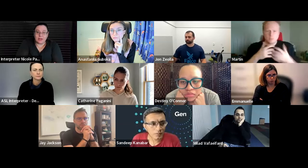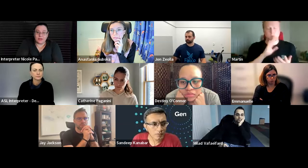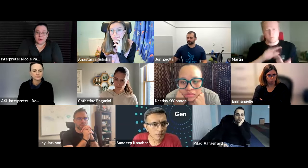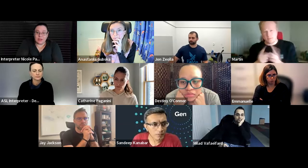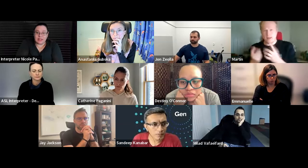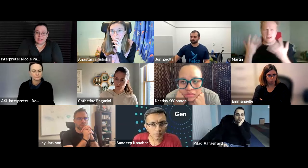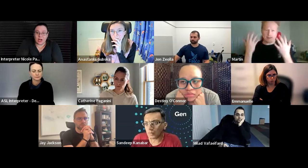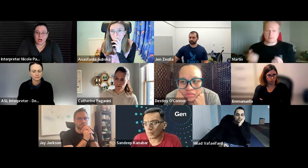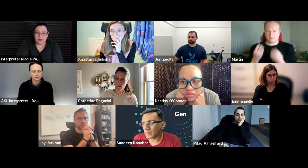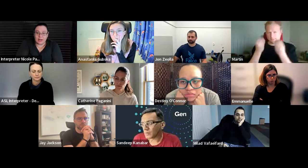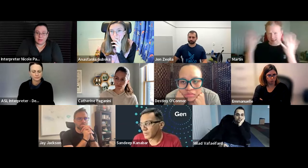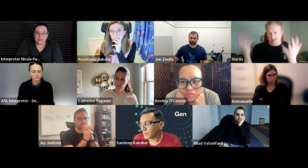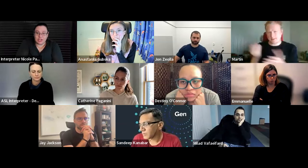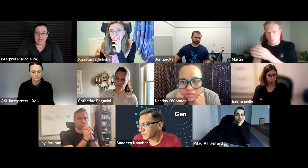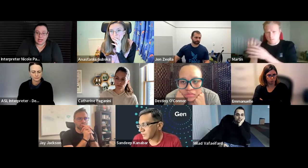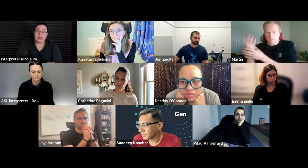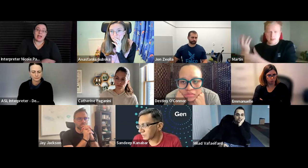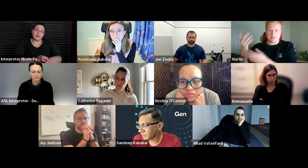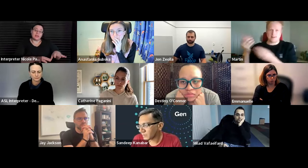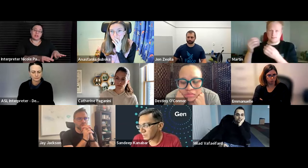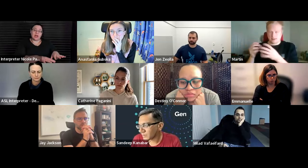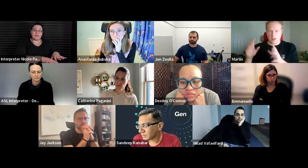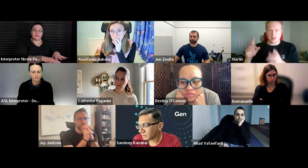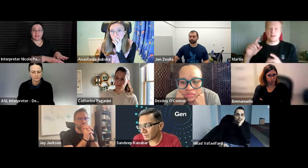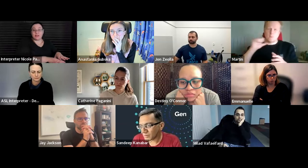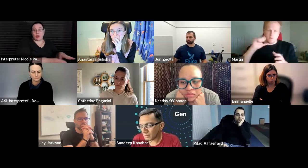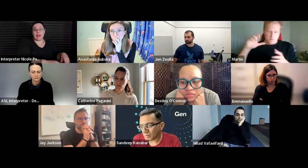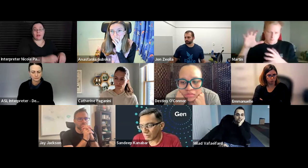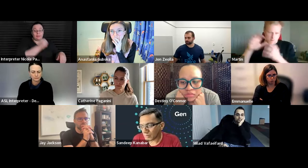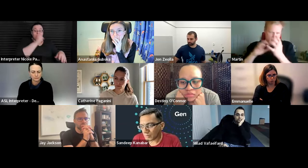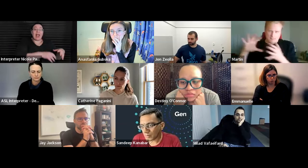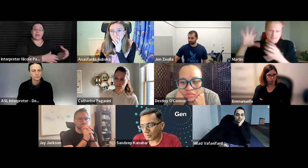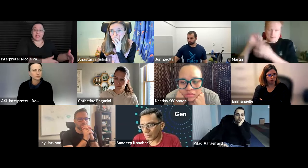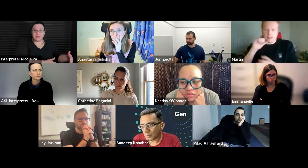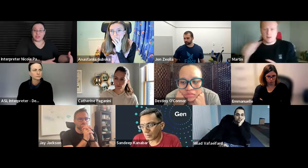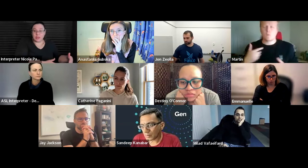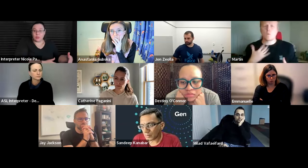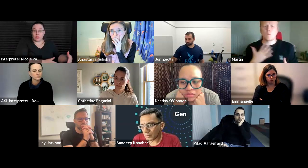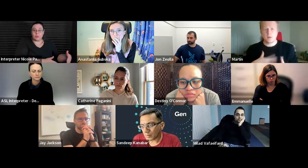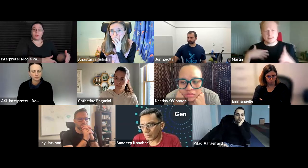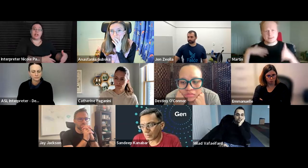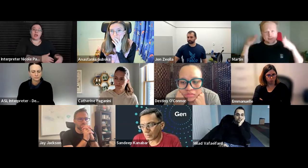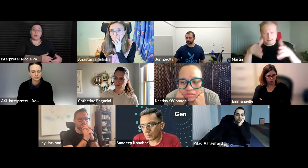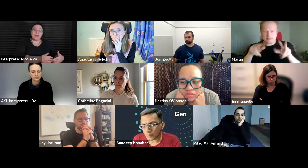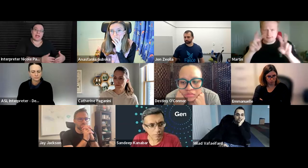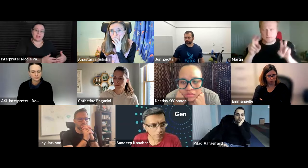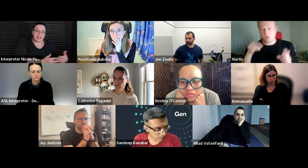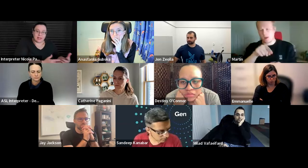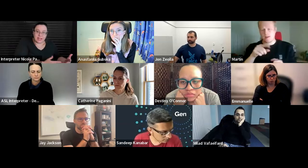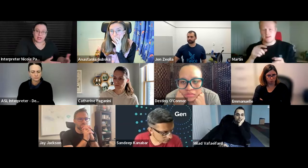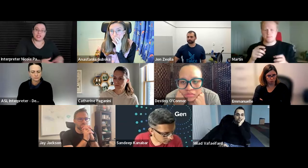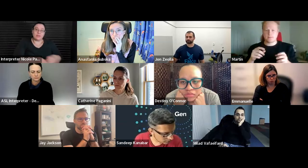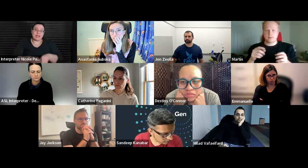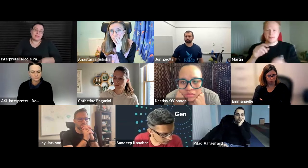no way to focus on the machine i mean i know there's a lot of things growing up how to get the machine learning going